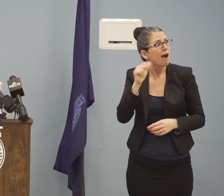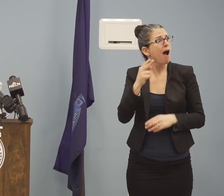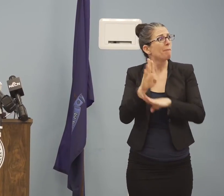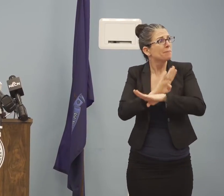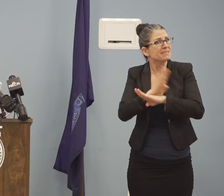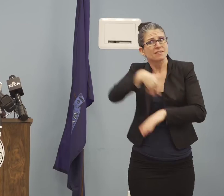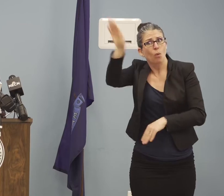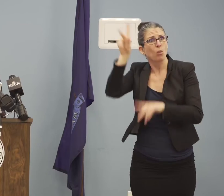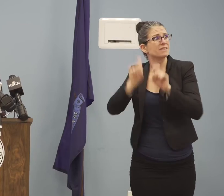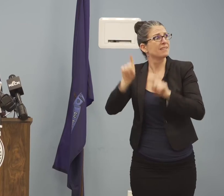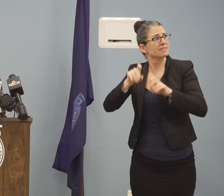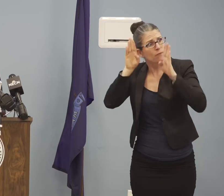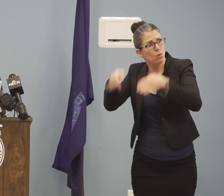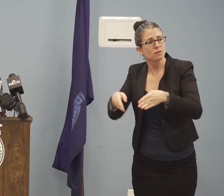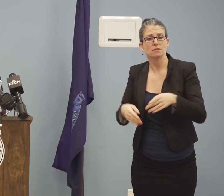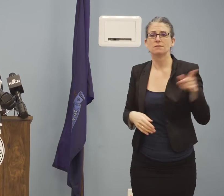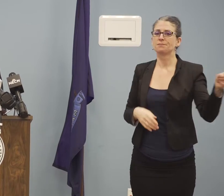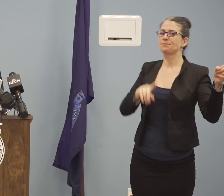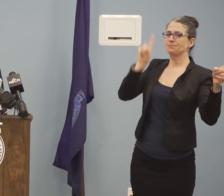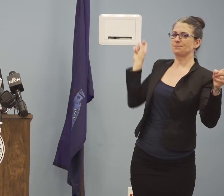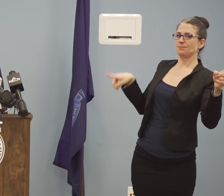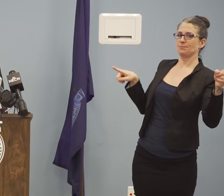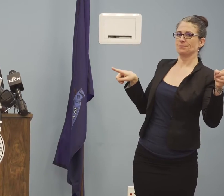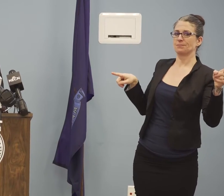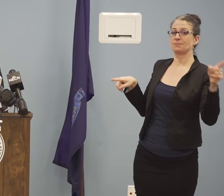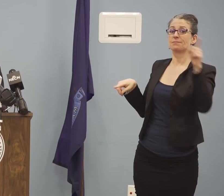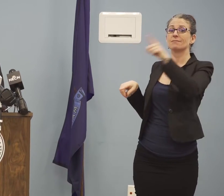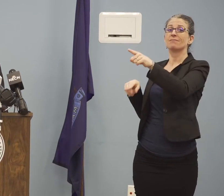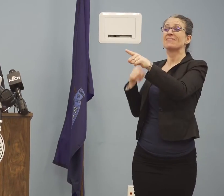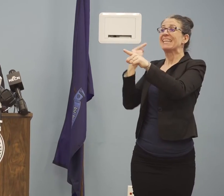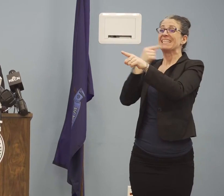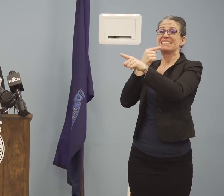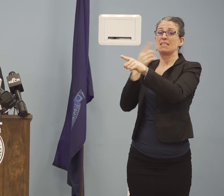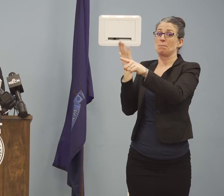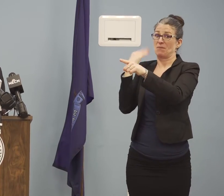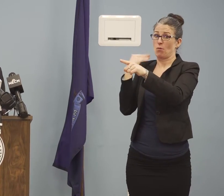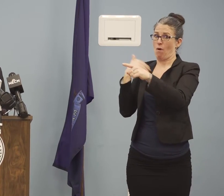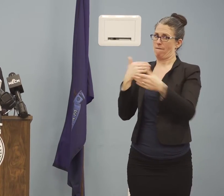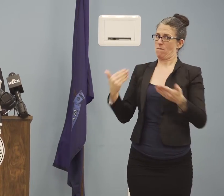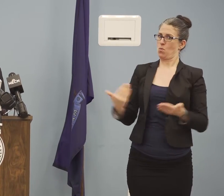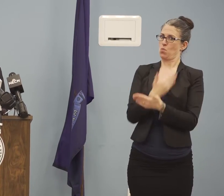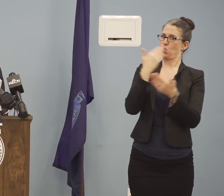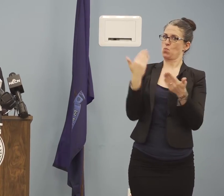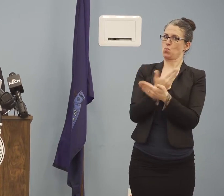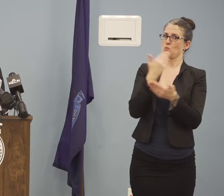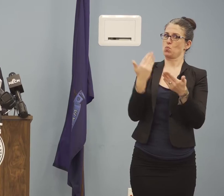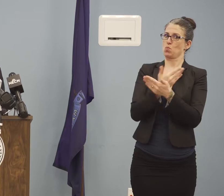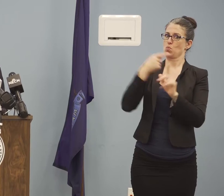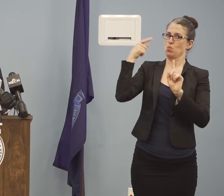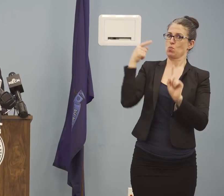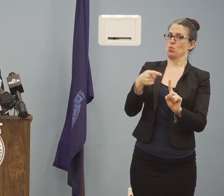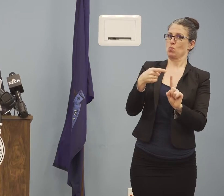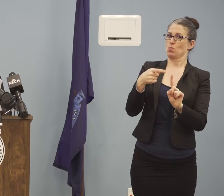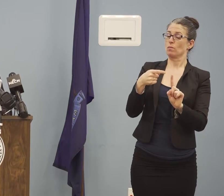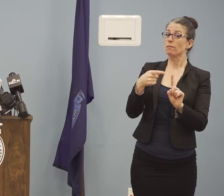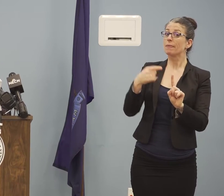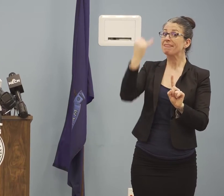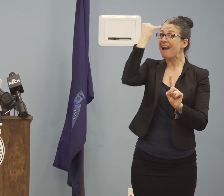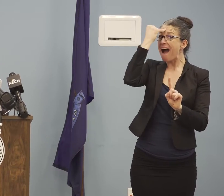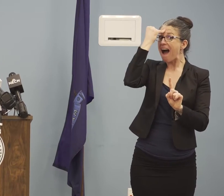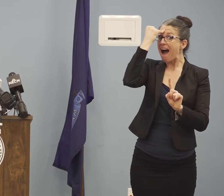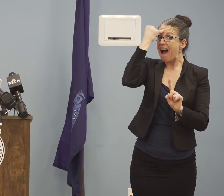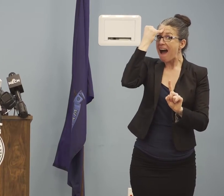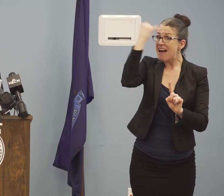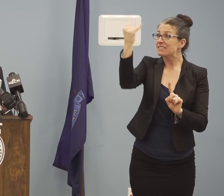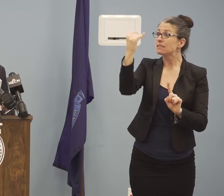Happy to take some questions. What he was saying earlier, is there a new directive that only people at high risk for coronavirus